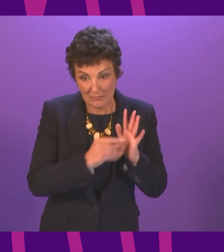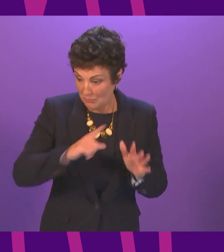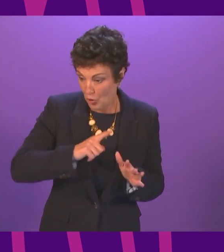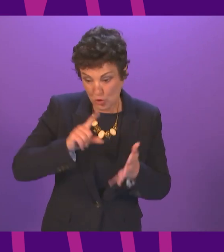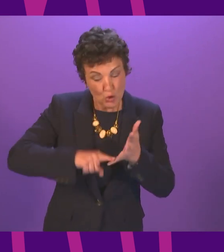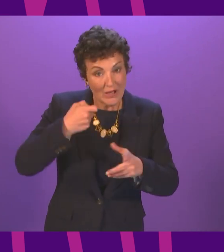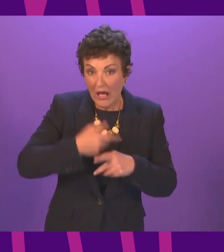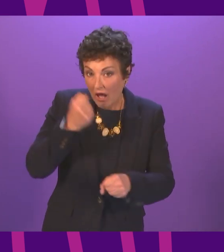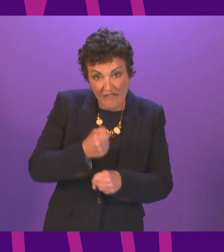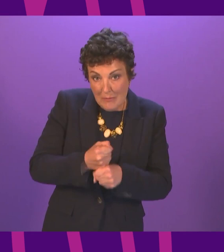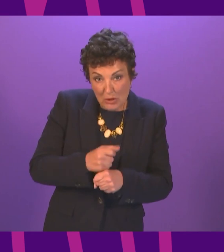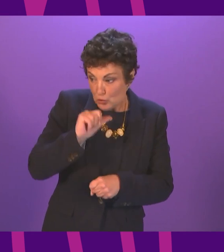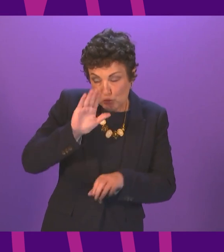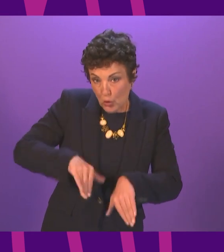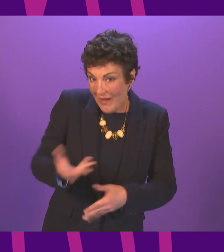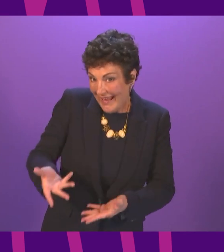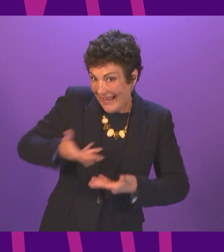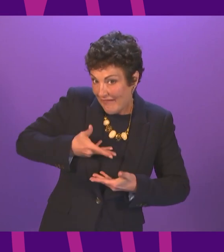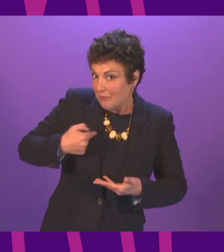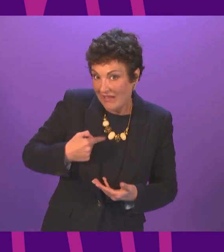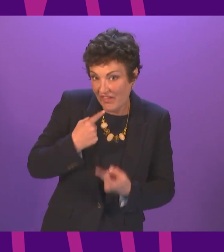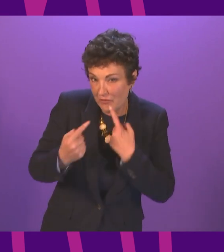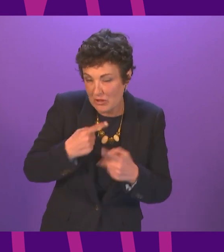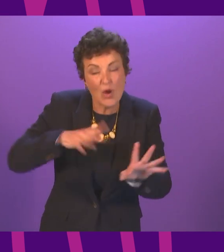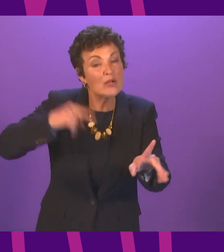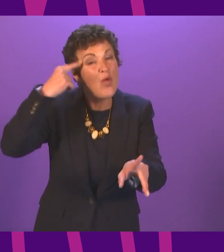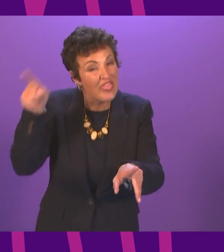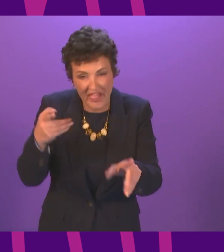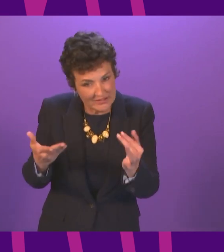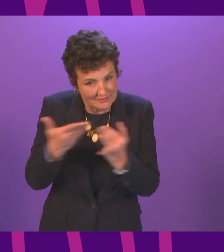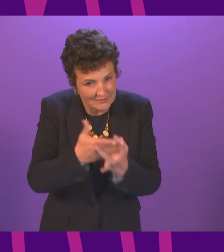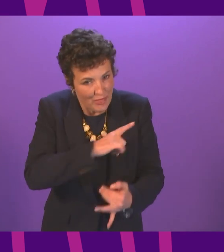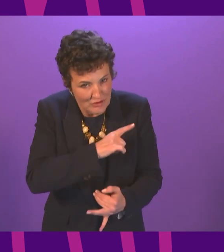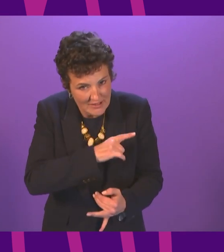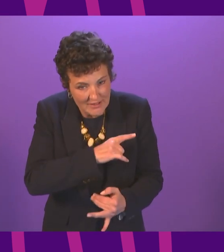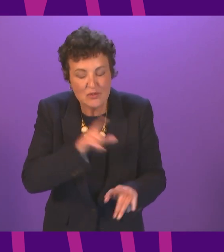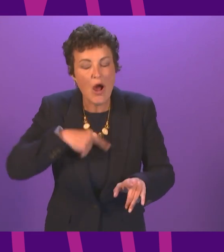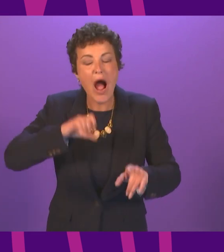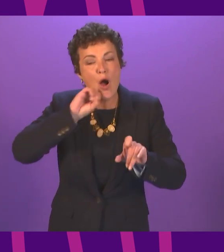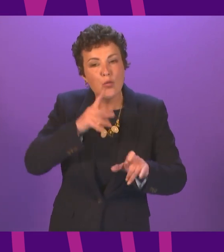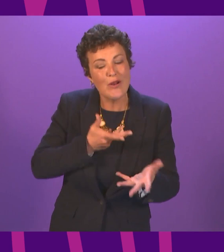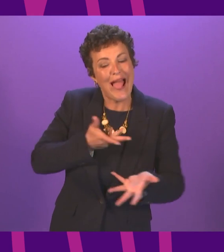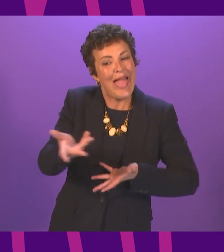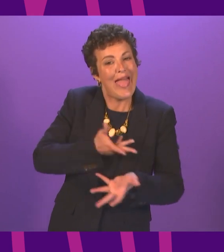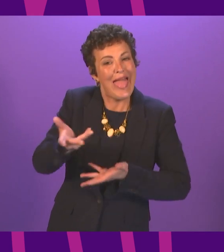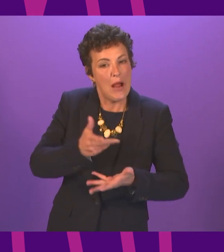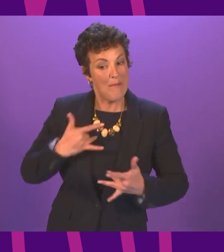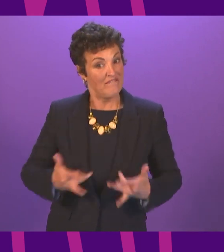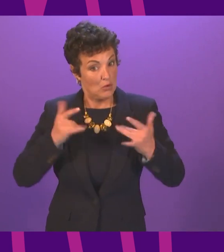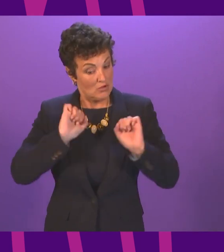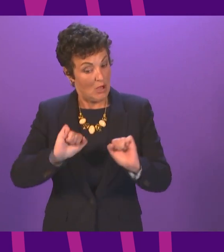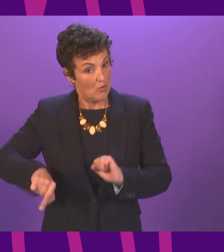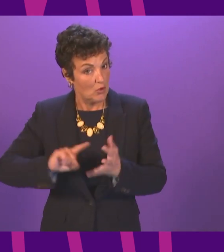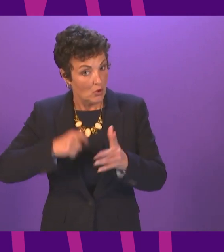Government. But I do not think that was really the purpose of his intervention. So I will desist from entertaining Parliament with my views